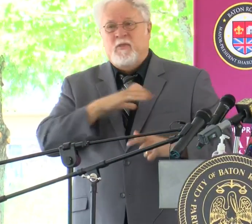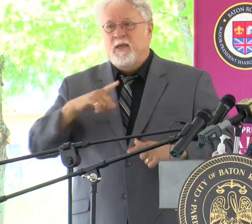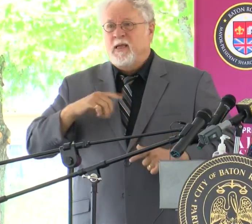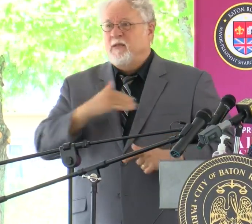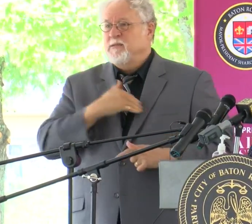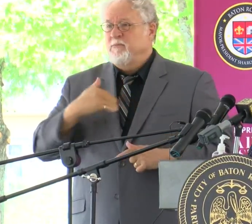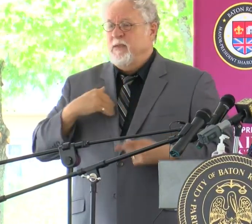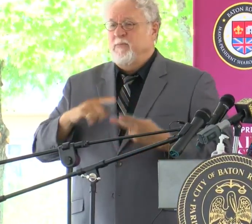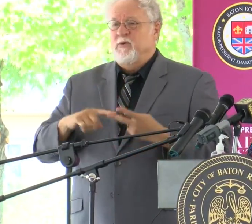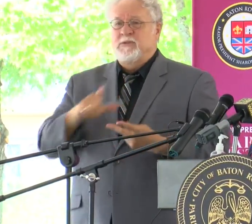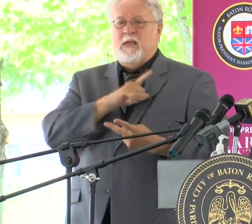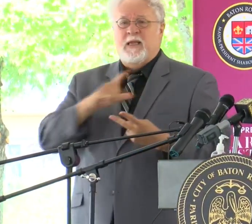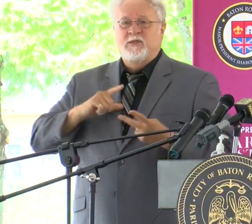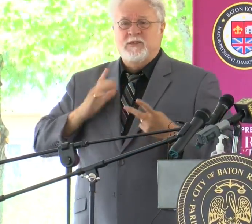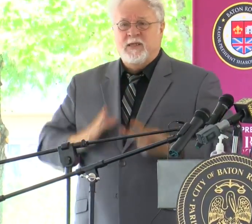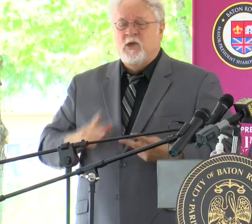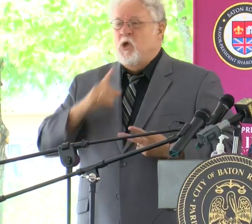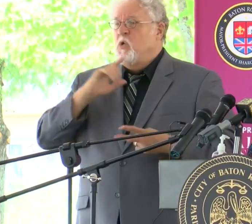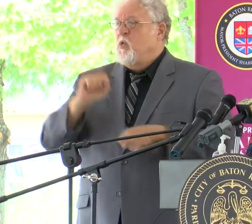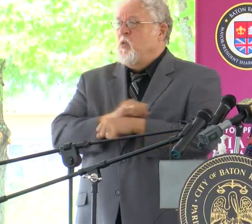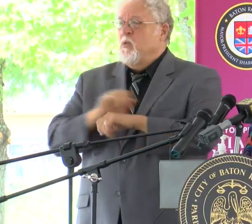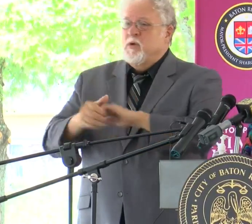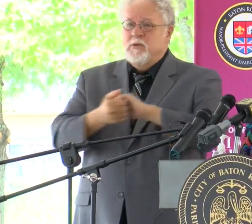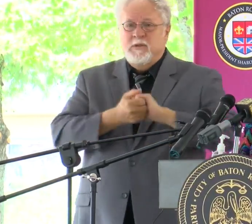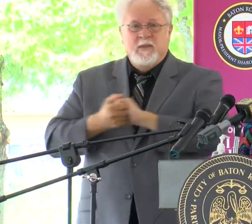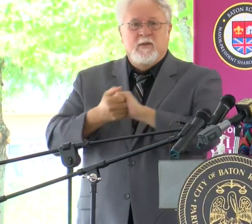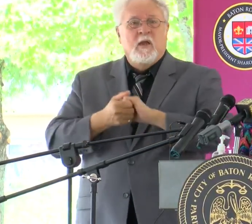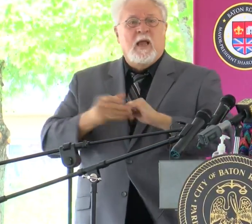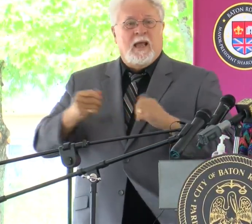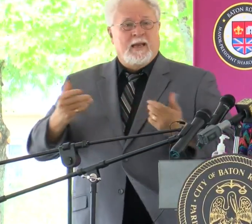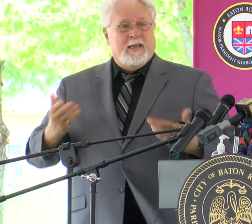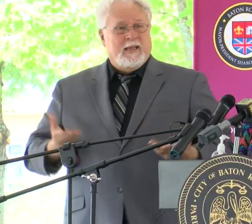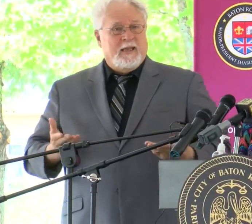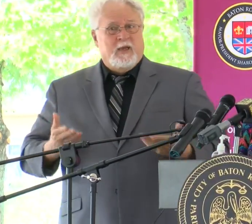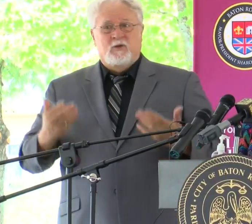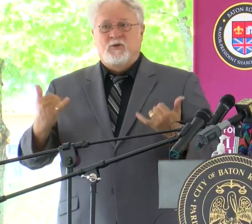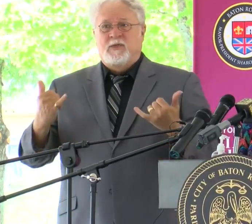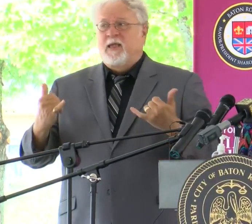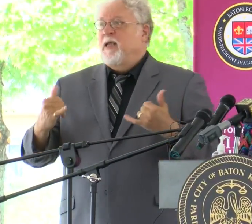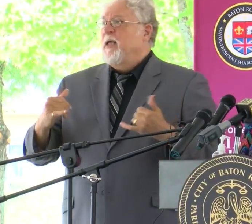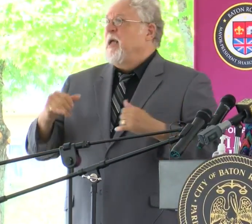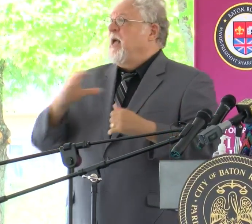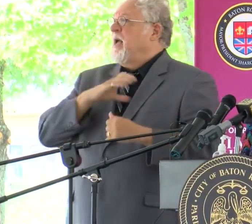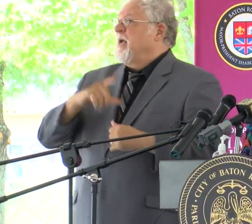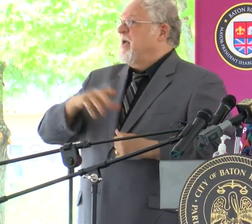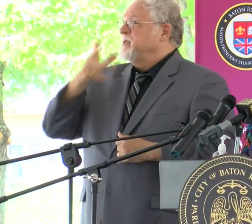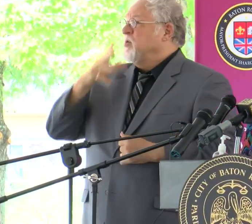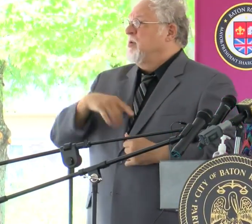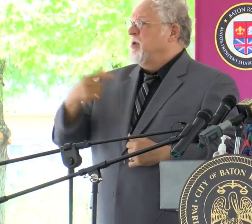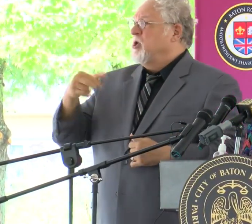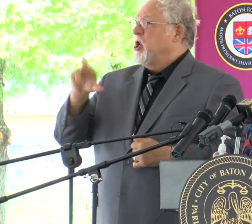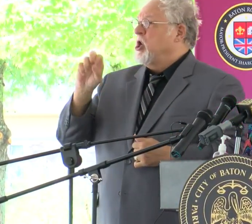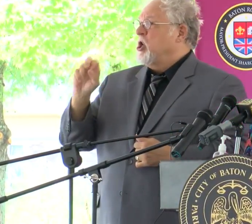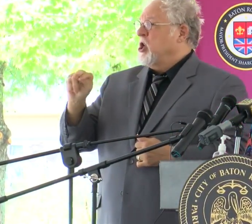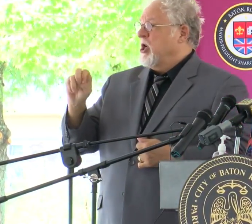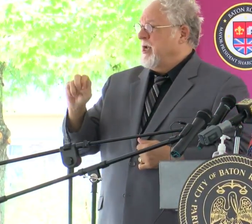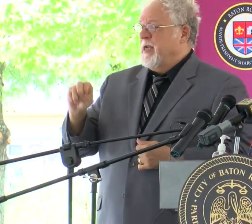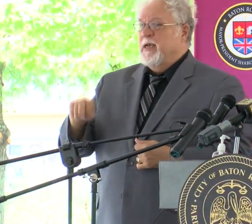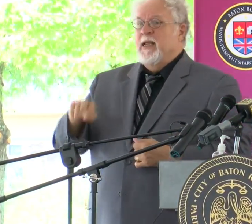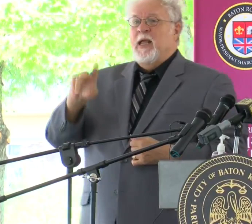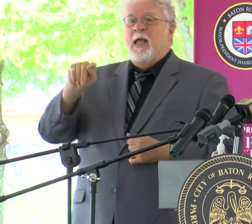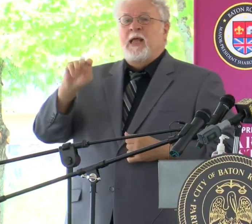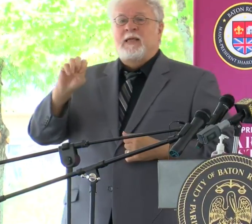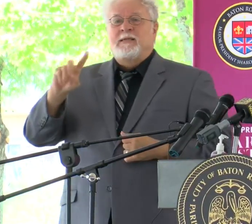and legislators who work hand-in-hand and who are here today, Councilwoman Green, Representative Ted